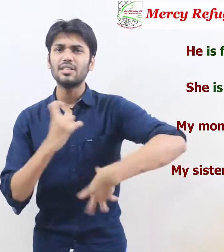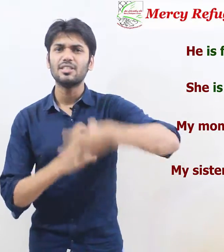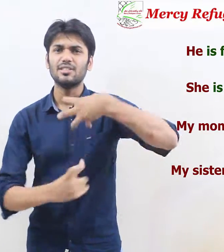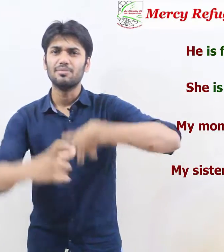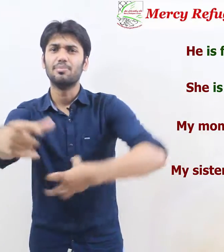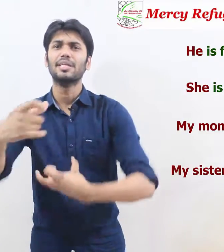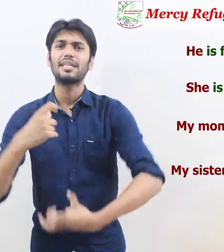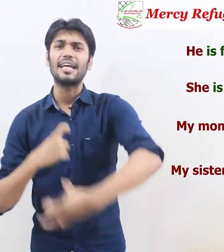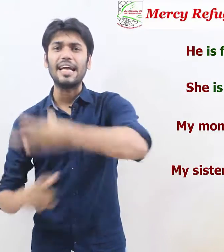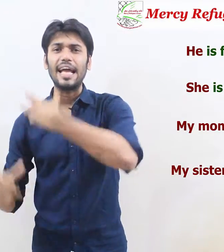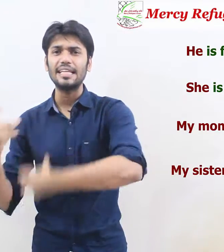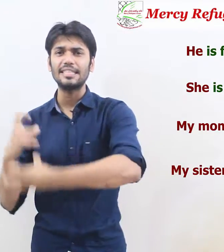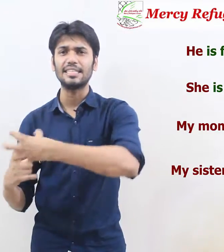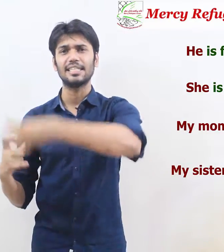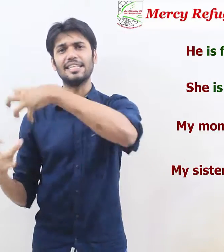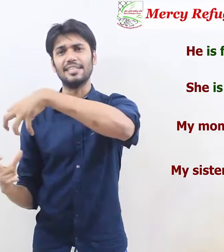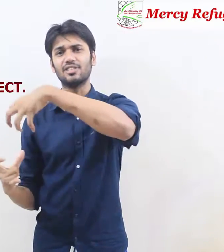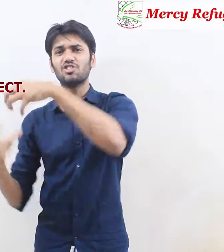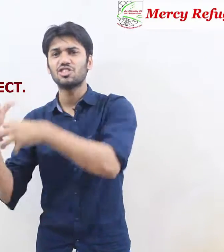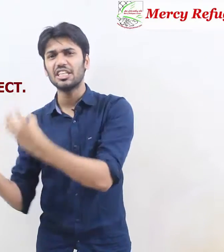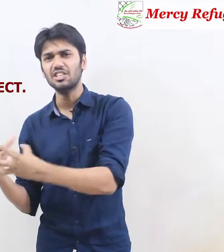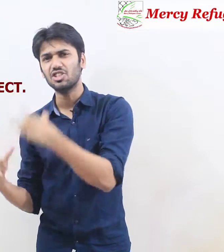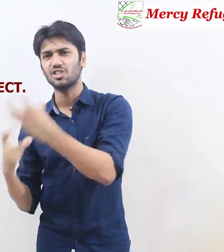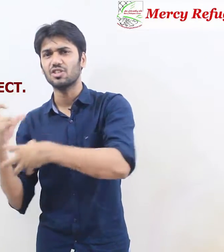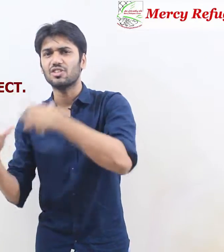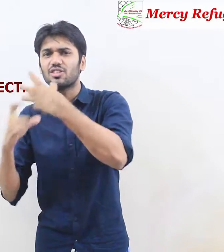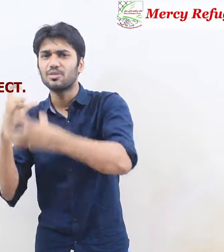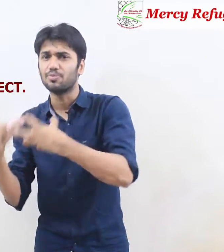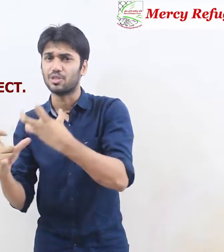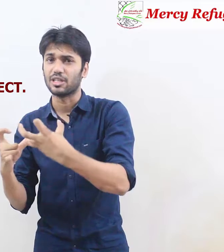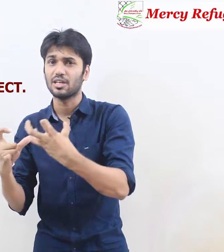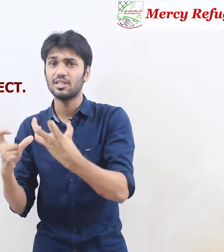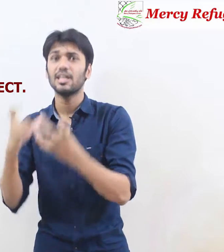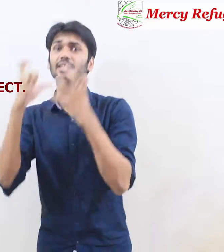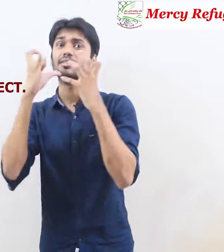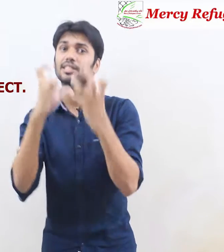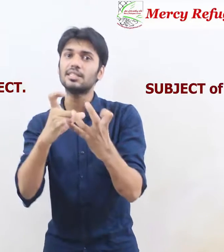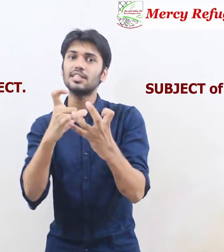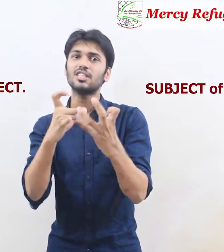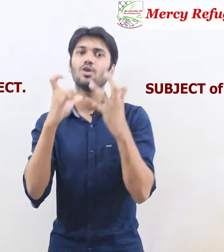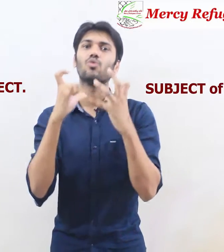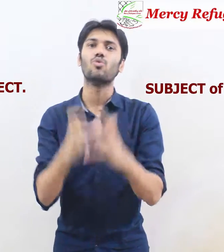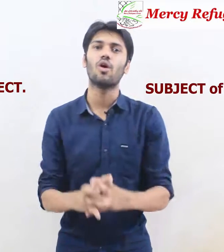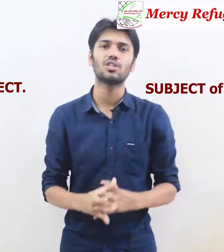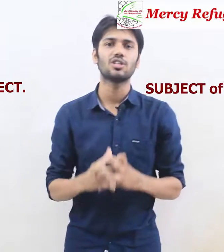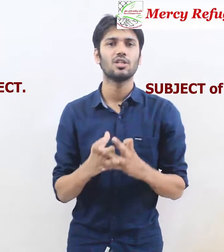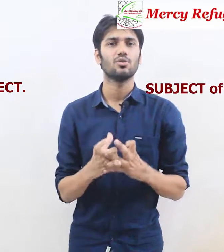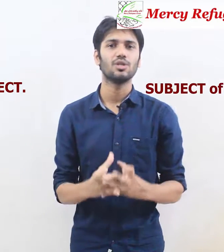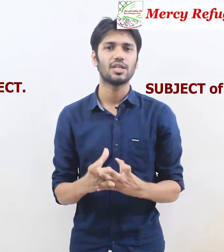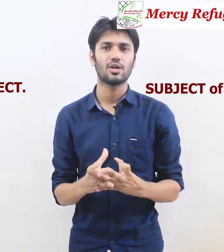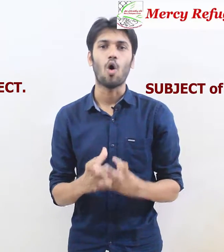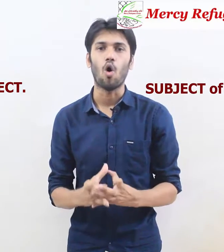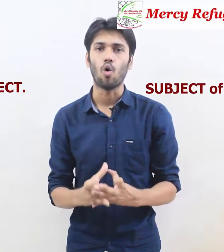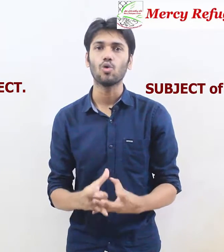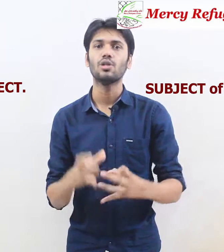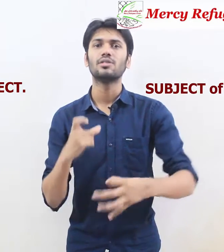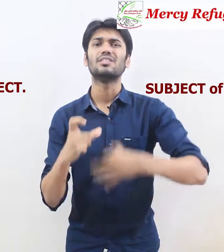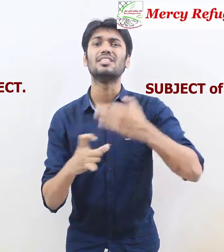bring anything here just change the subject see this is what we call the